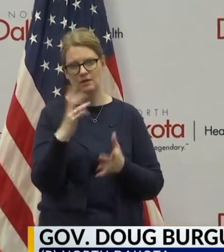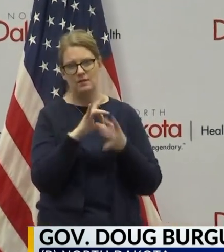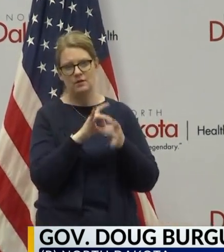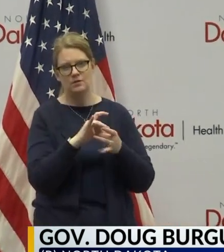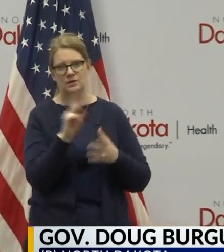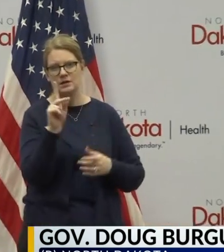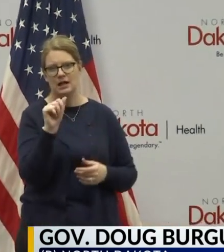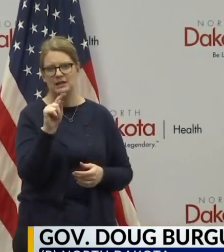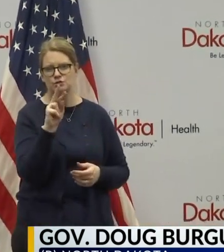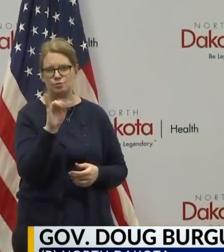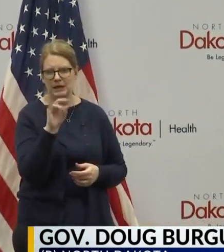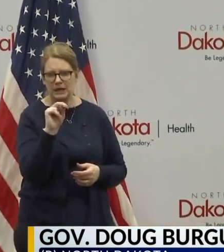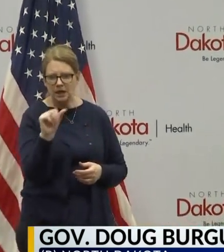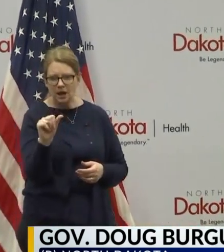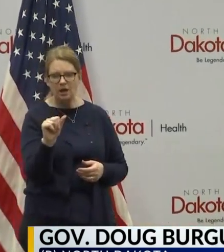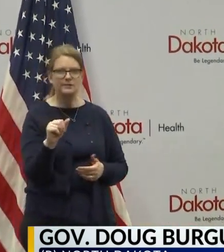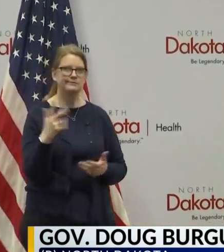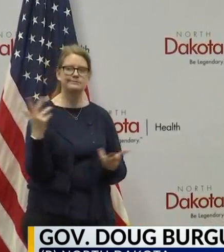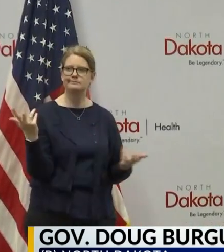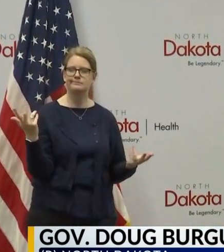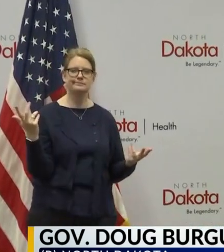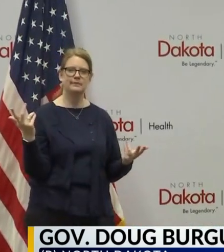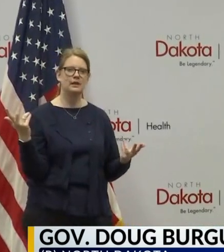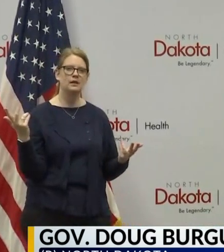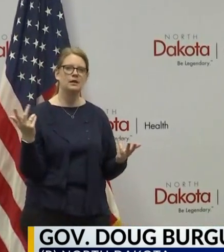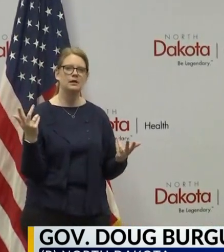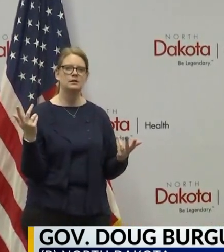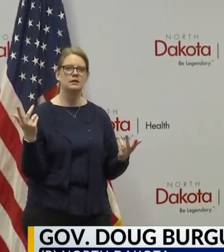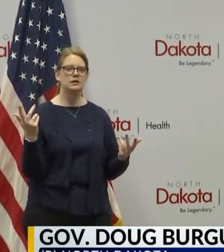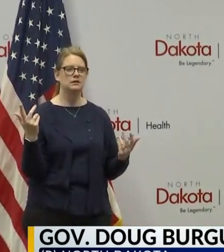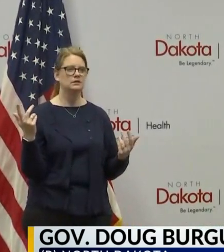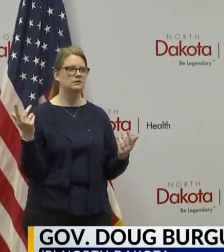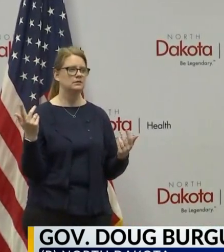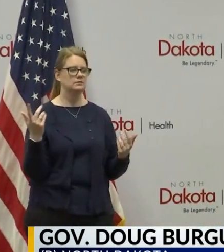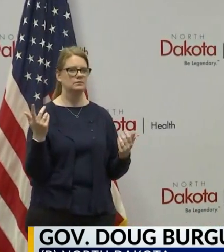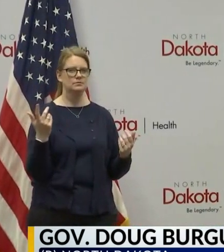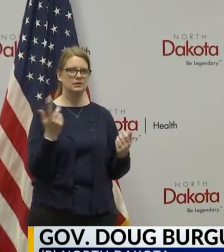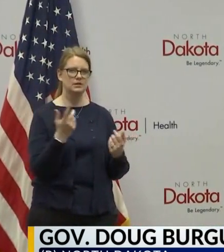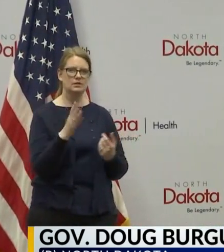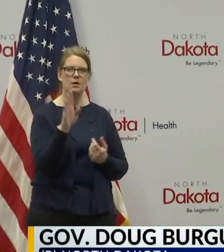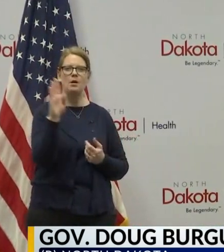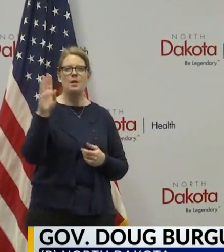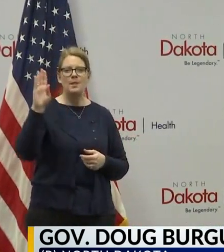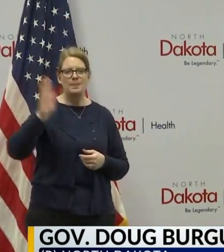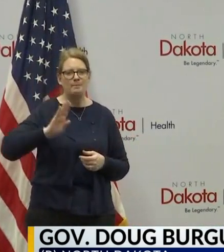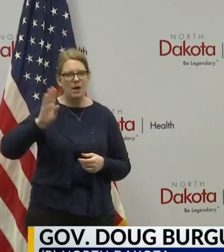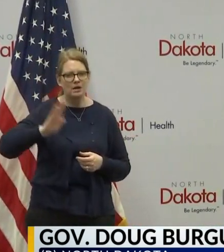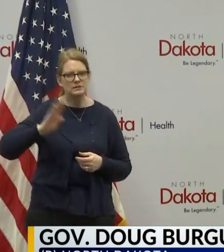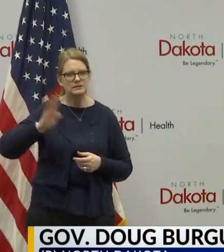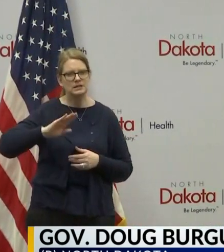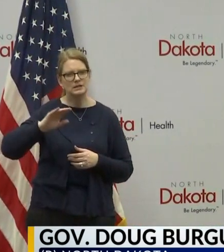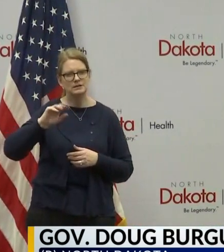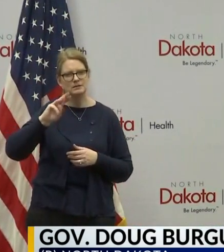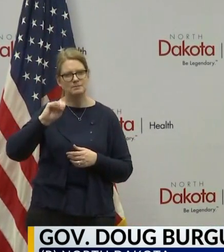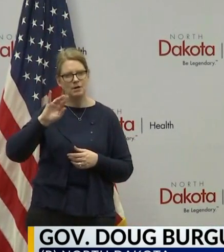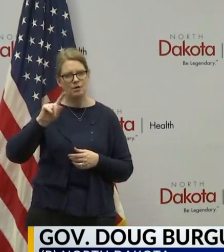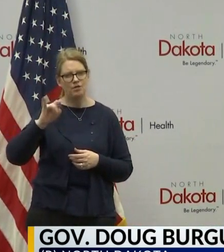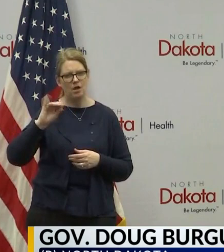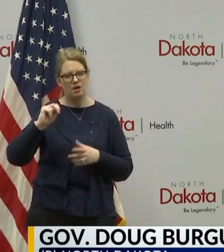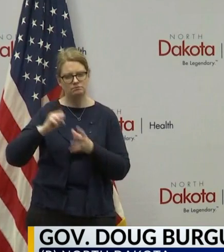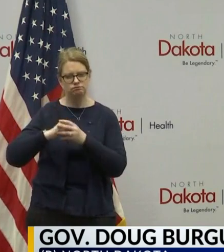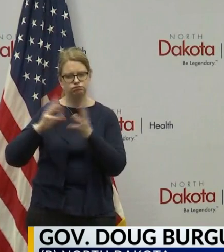It's been used, you know, everything from rolled out with a lot of usage after the Boston, you know, bombing, after the